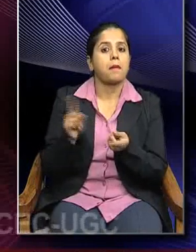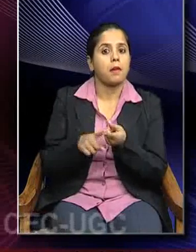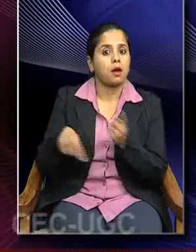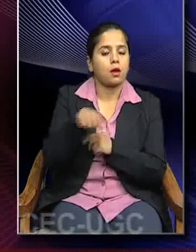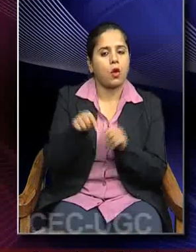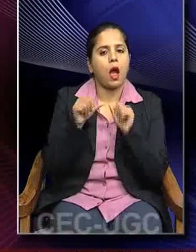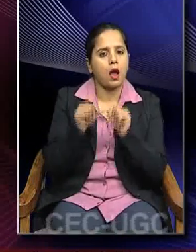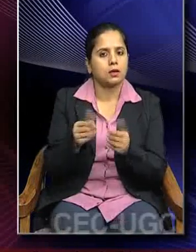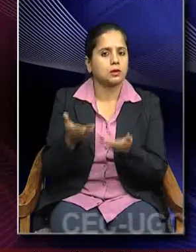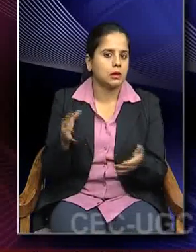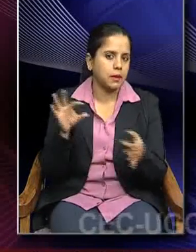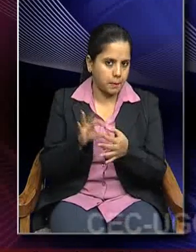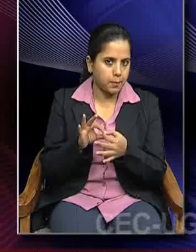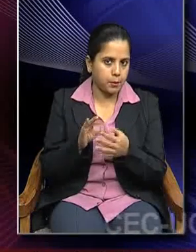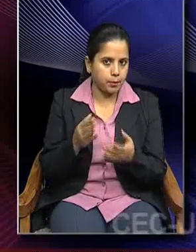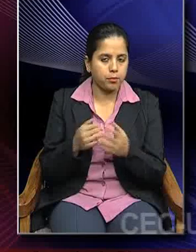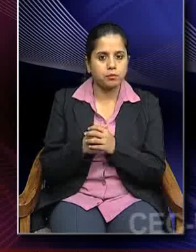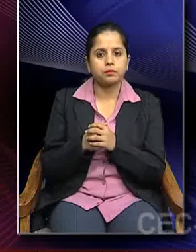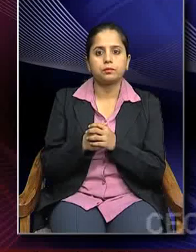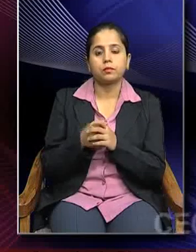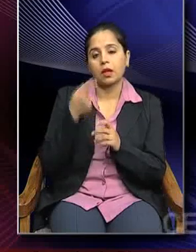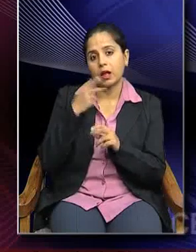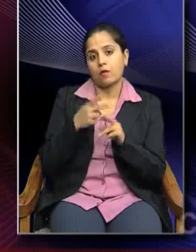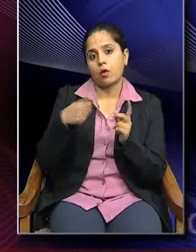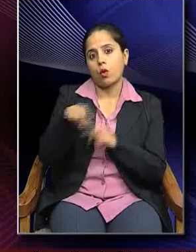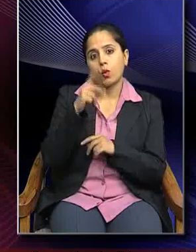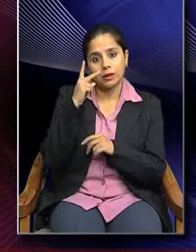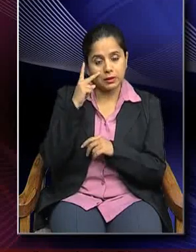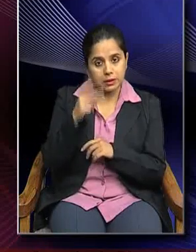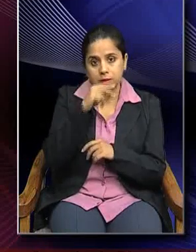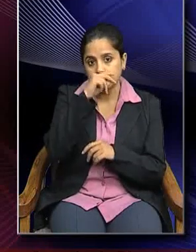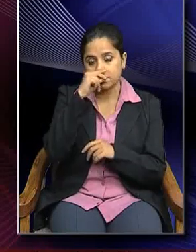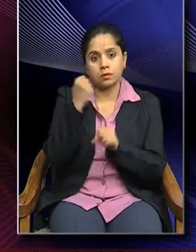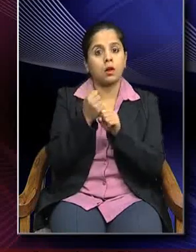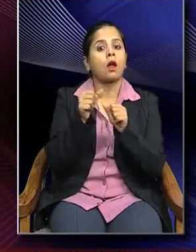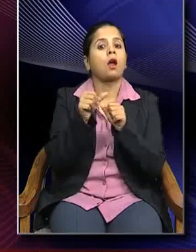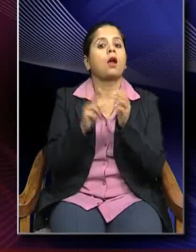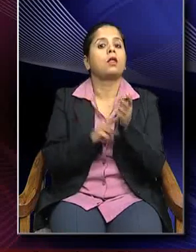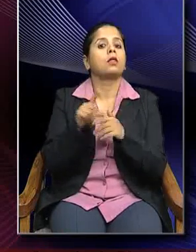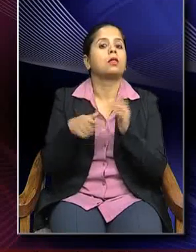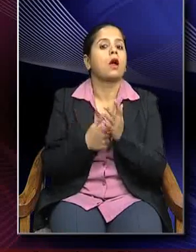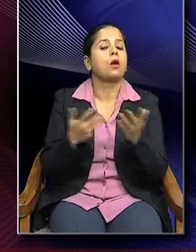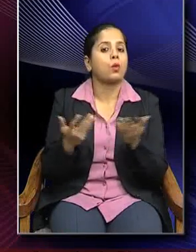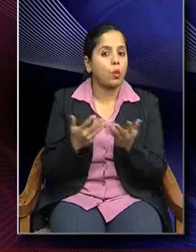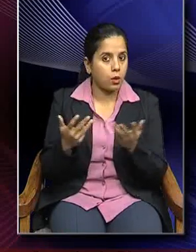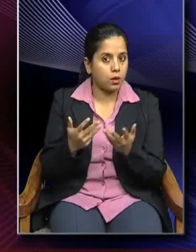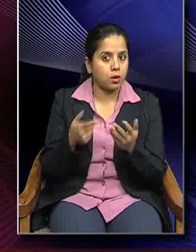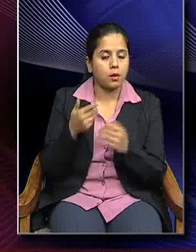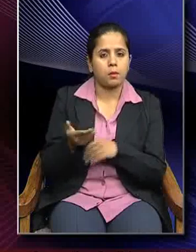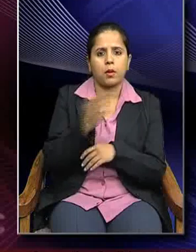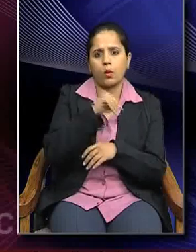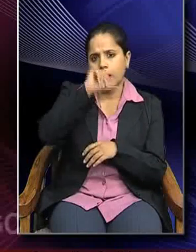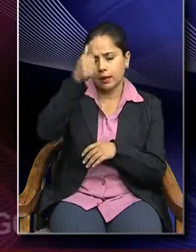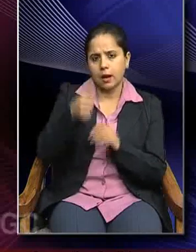the answer to it. Now, if you look at what Gandhar is in early Indian